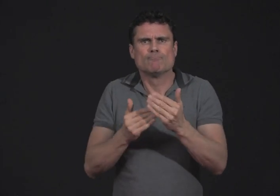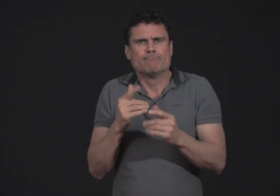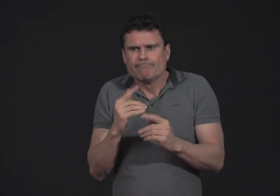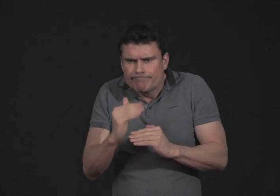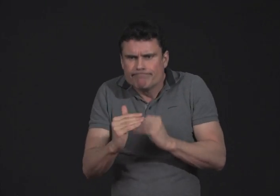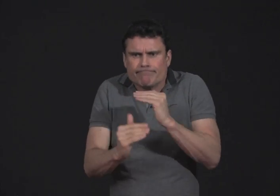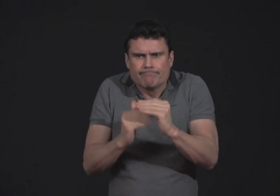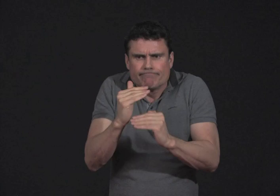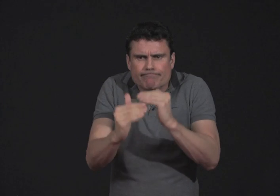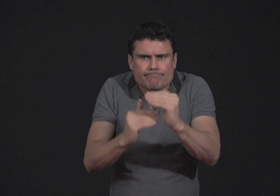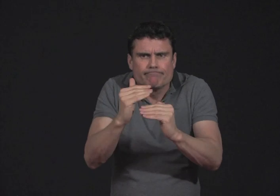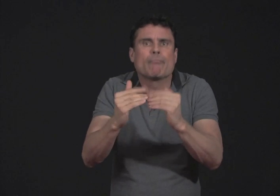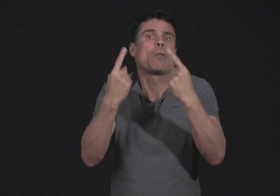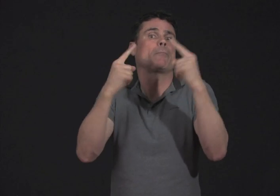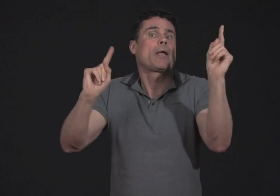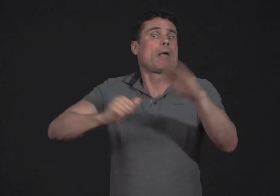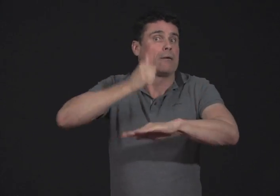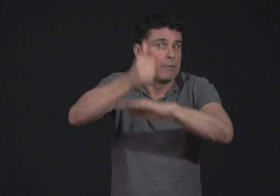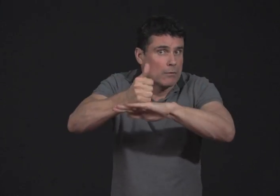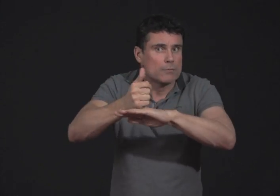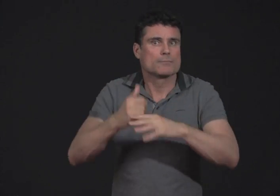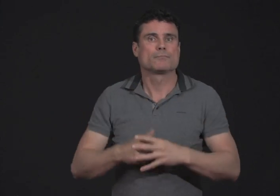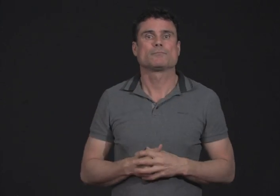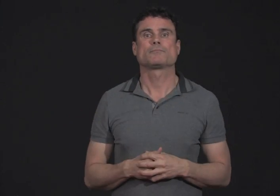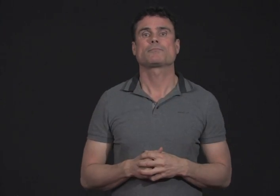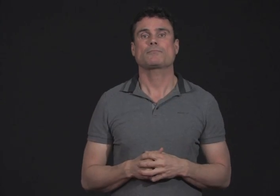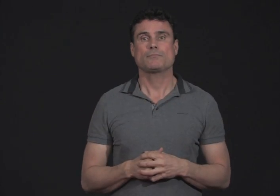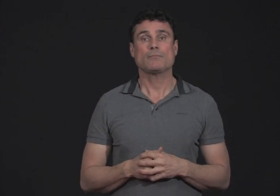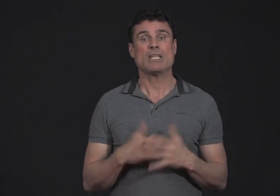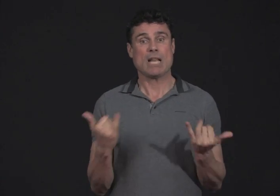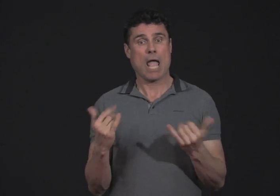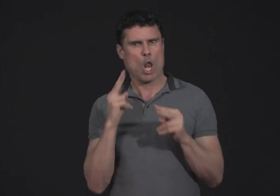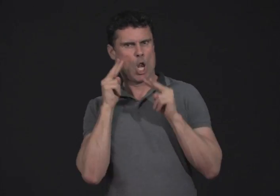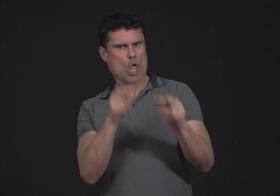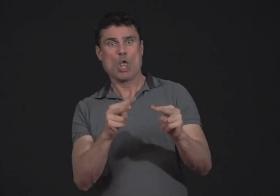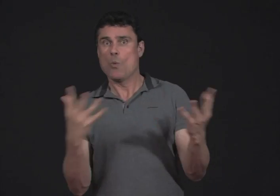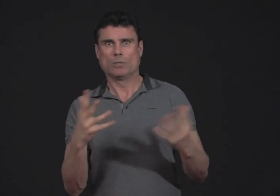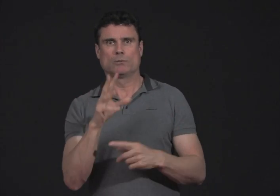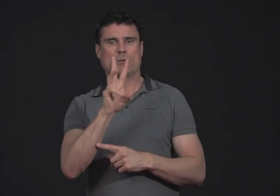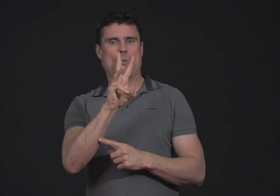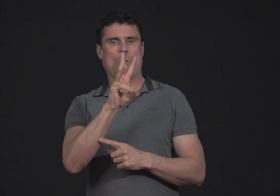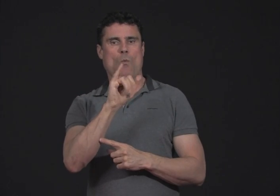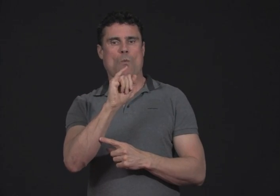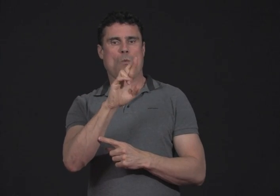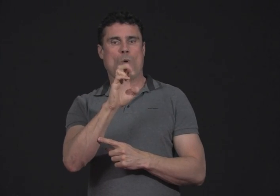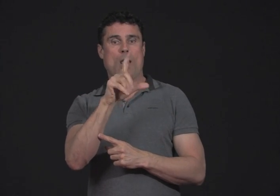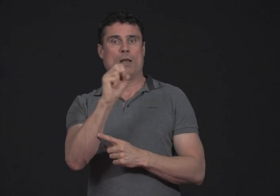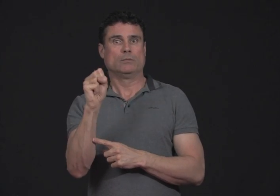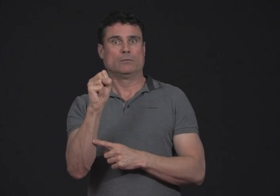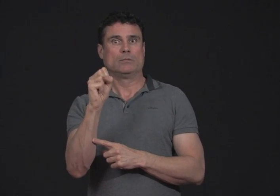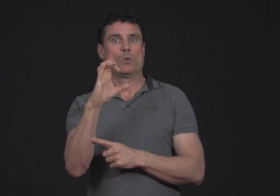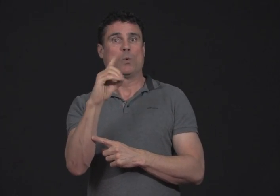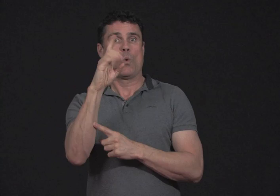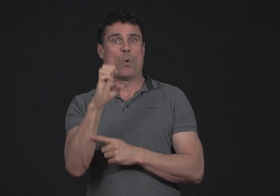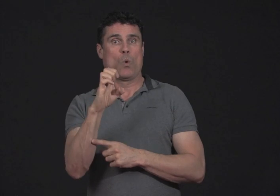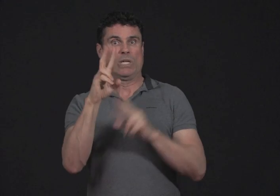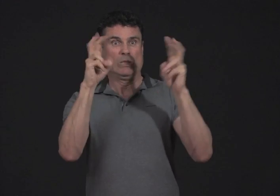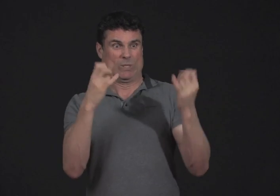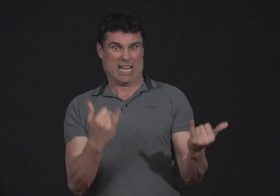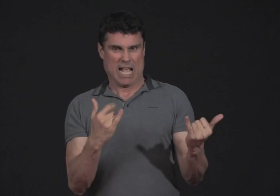the next regulatory bodies. We want you to pay attention to what's happening with the wireless code issues that are happening right now. Pay attention to